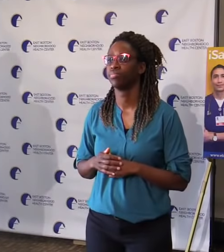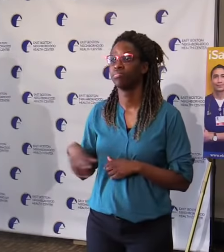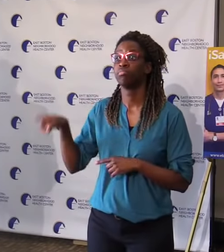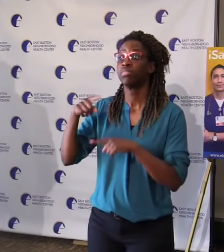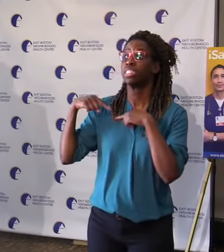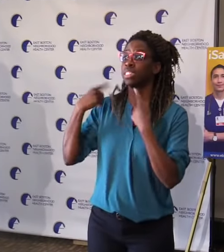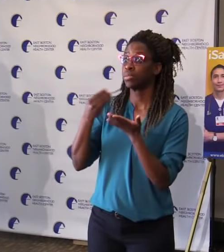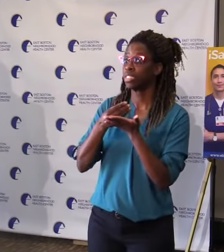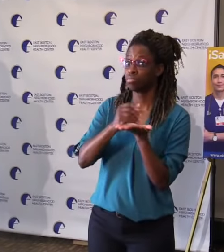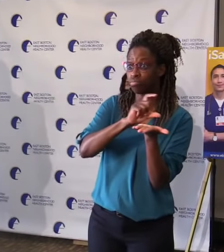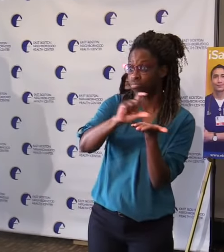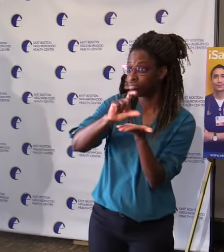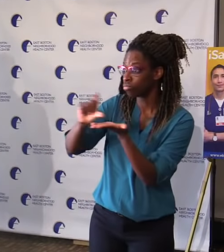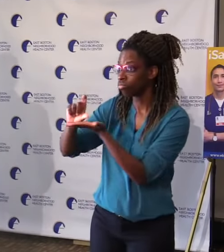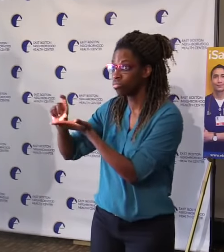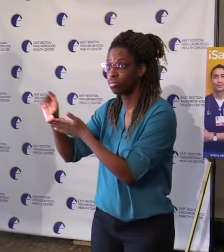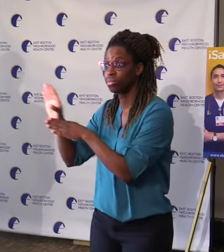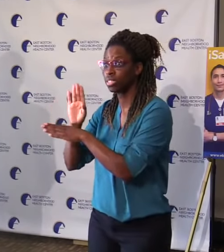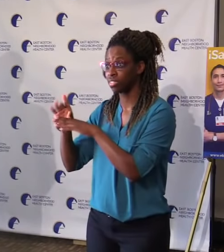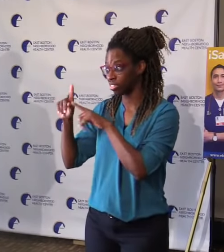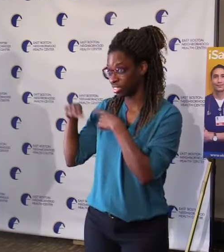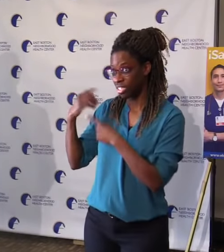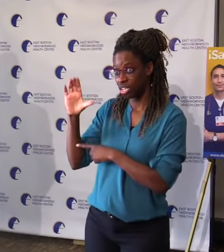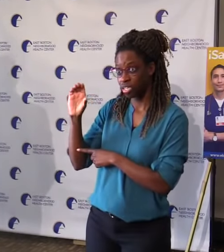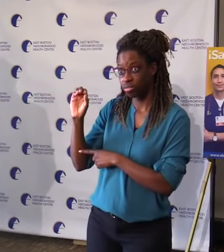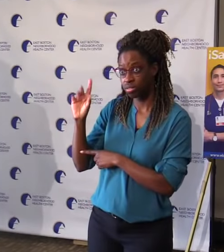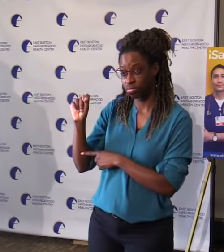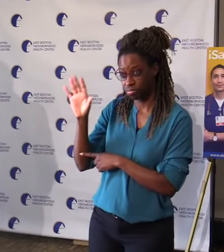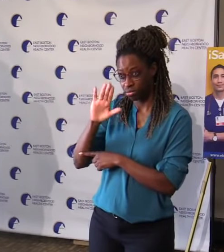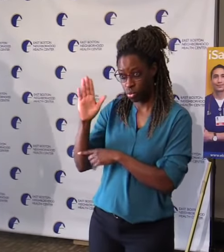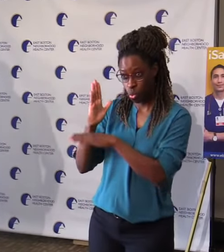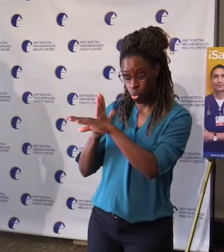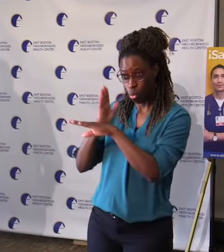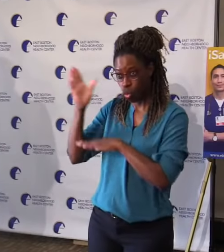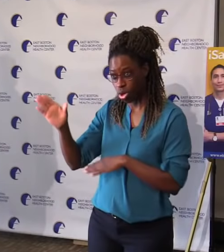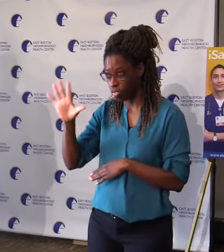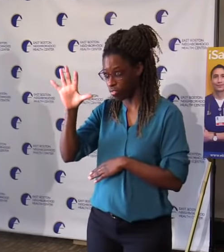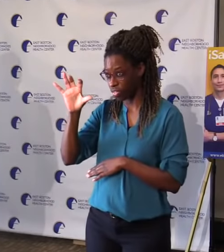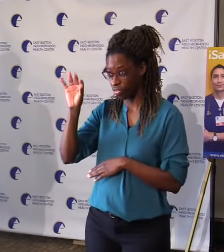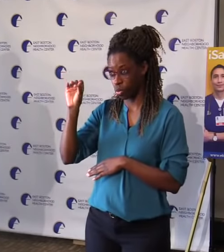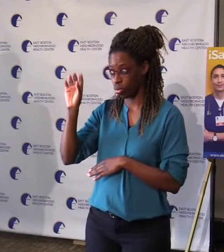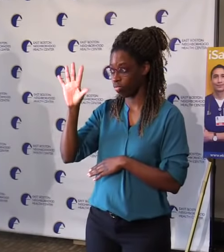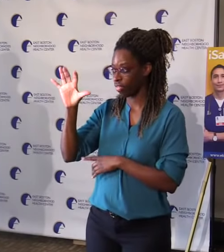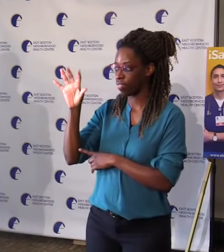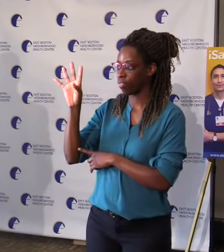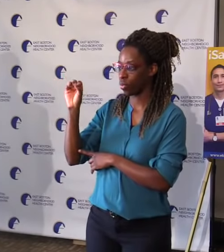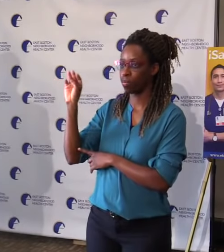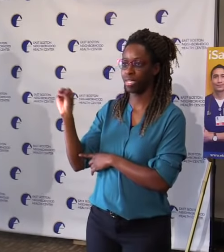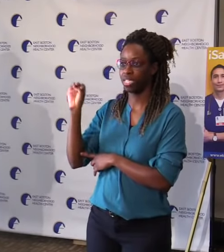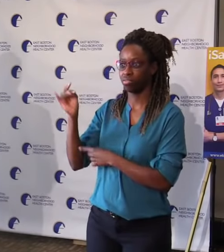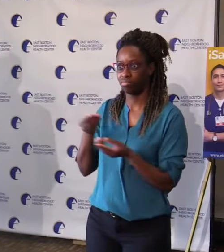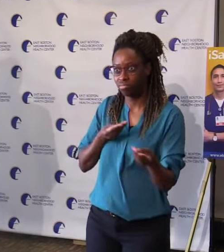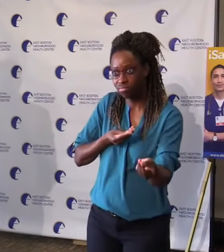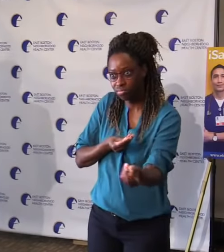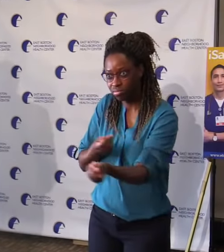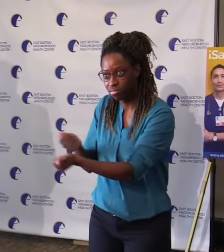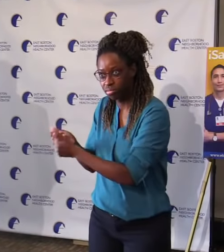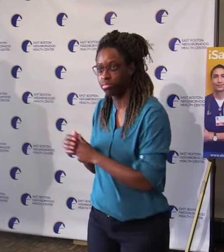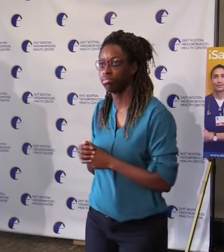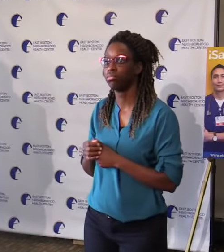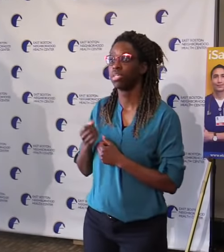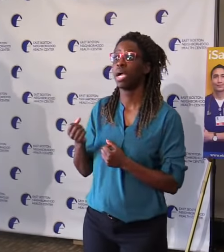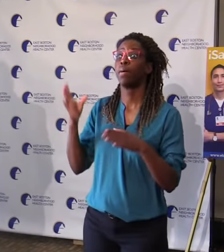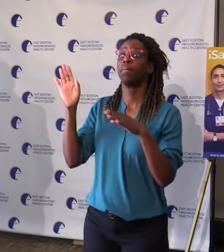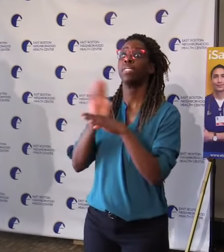million to 11,212 businesses. As I've said before, this is the largest program of its kind